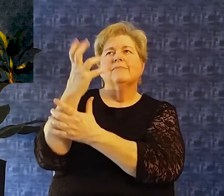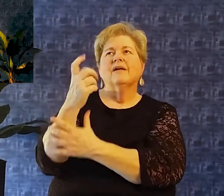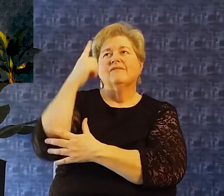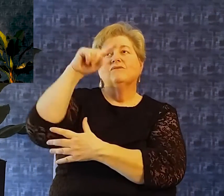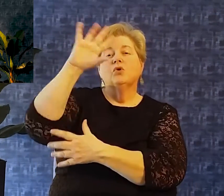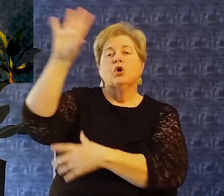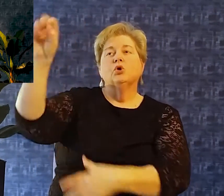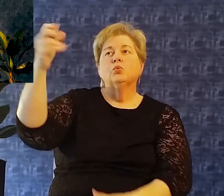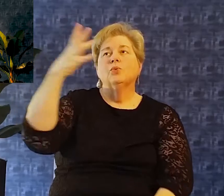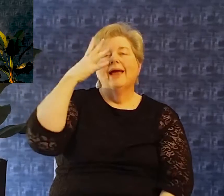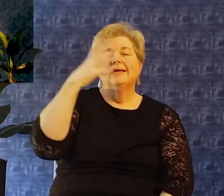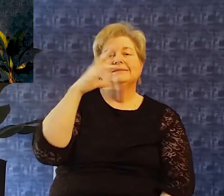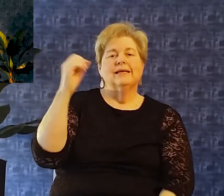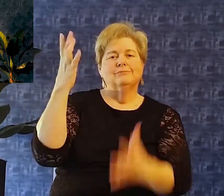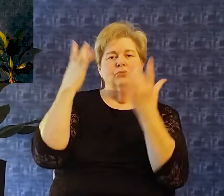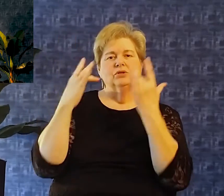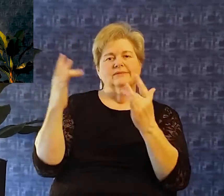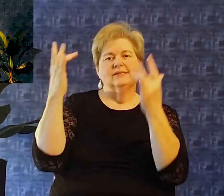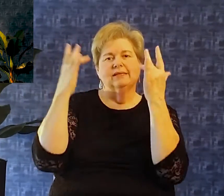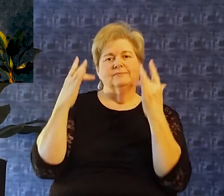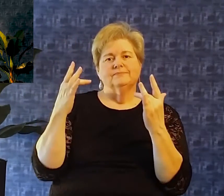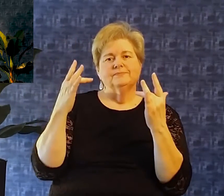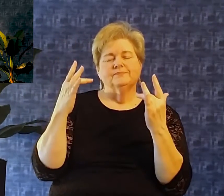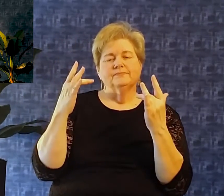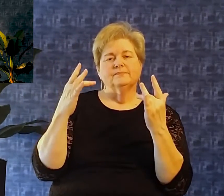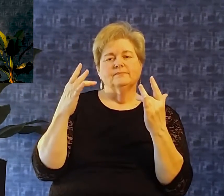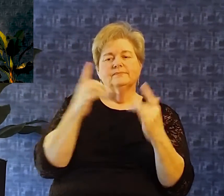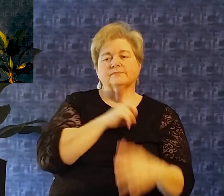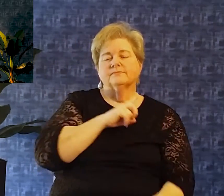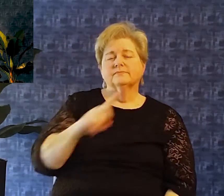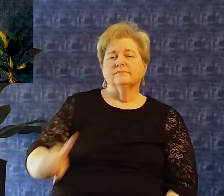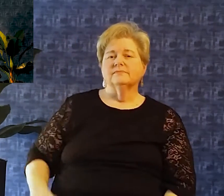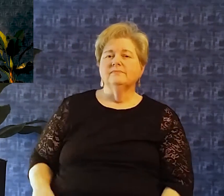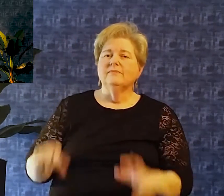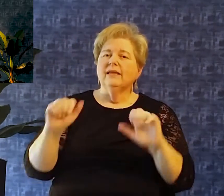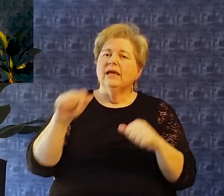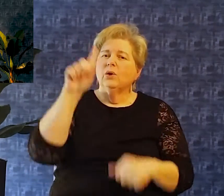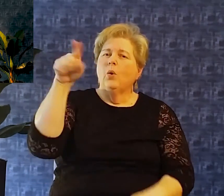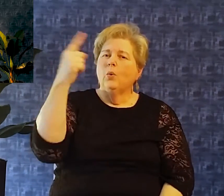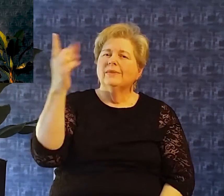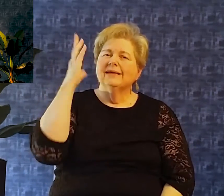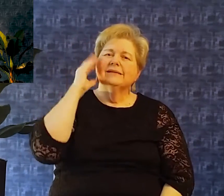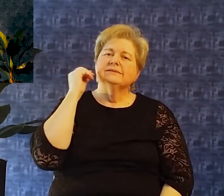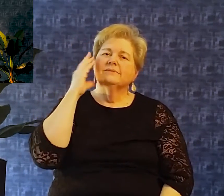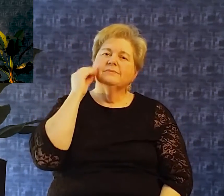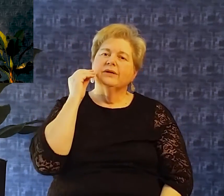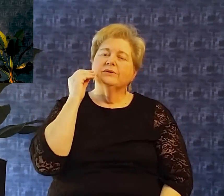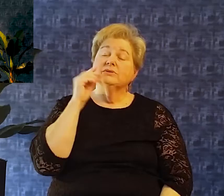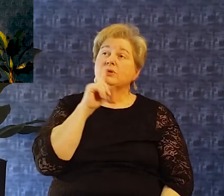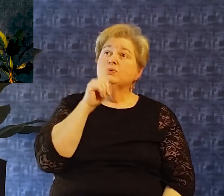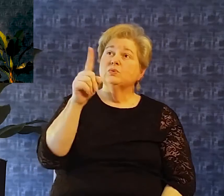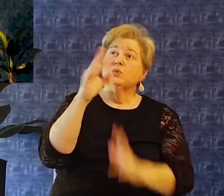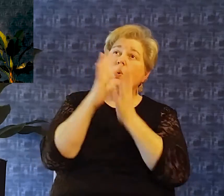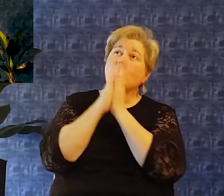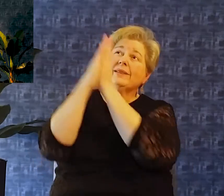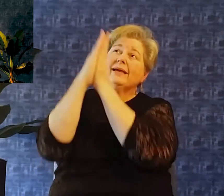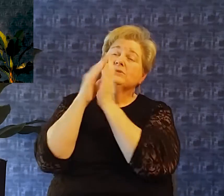experience a true relationship with god if he was the recipient of god's grace if he was the